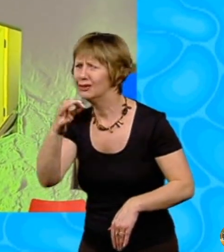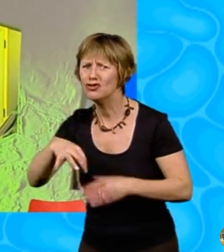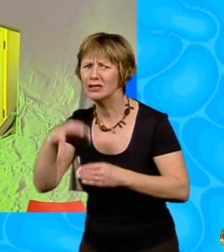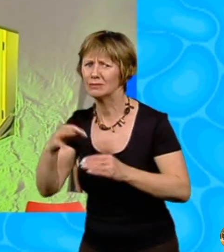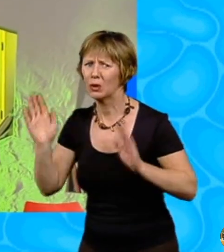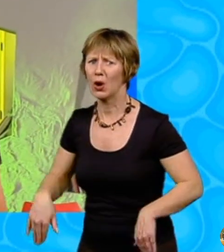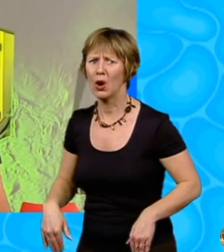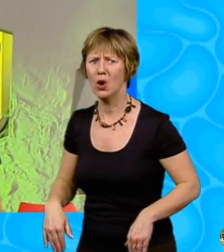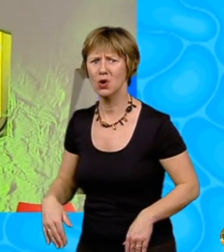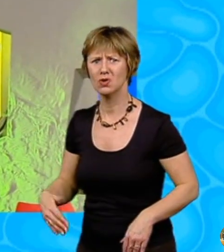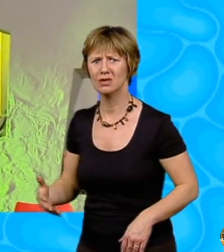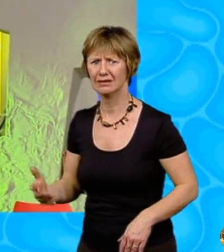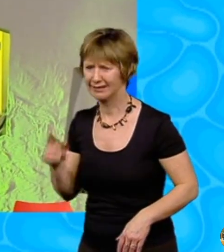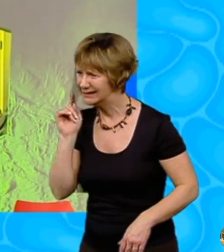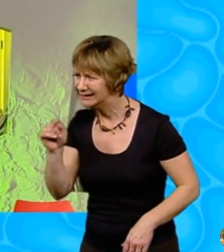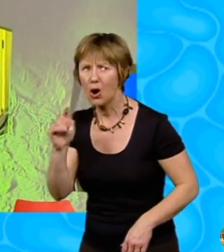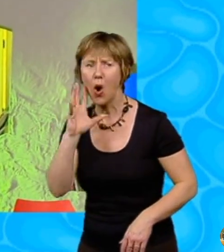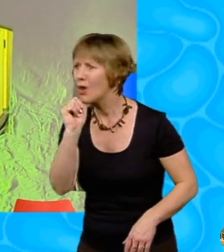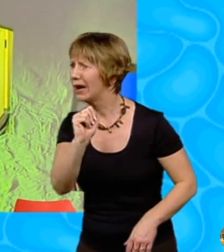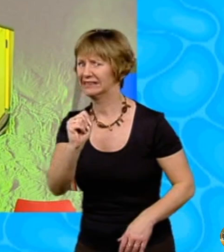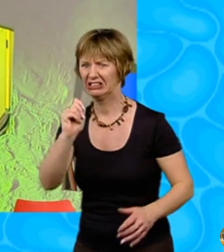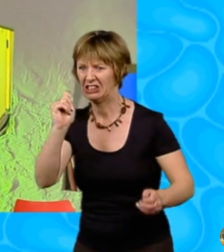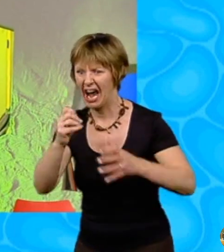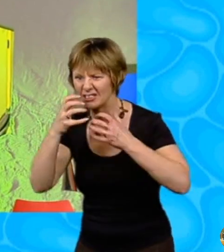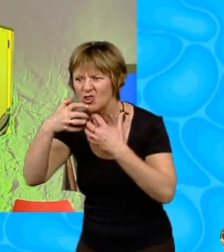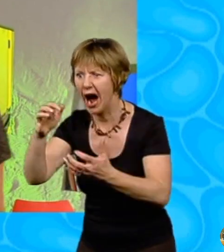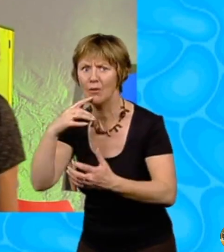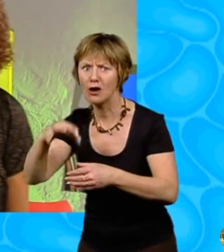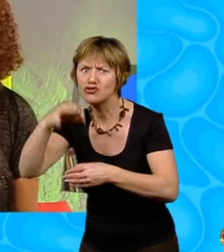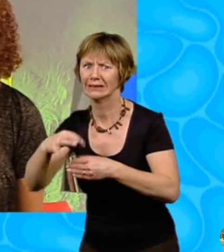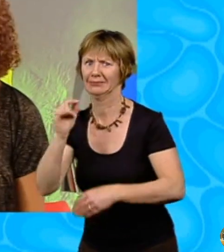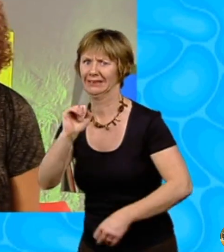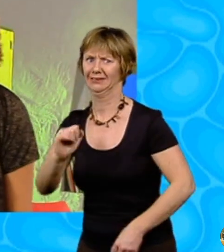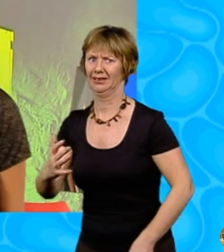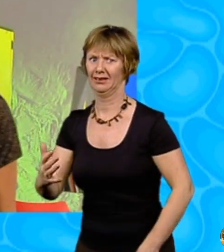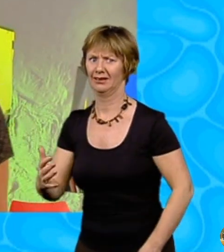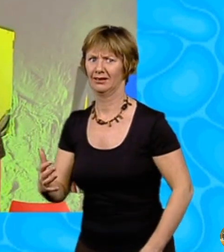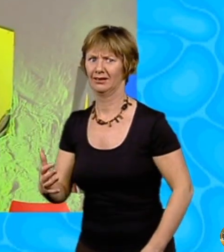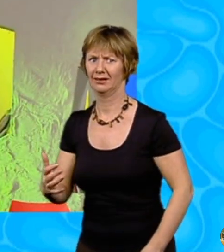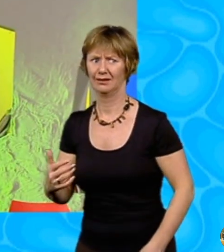happens every time Miss Porter eats them. I didn't know whether to scream or to burst out laughing.